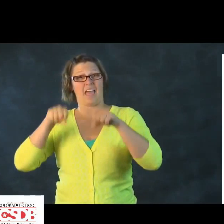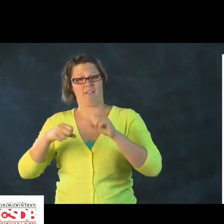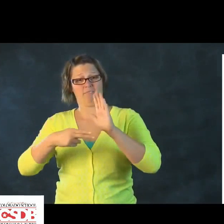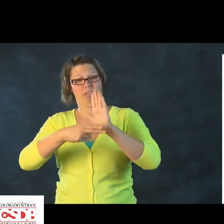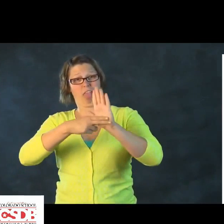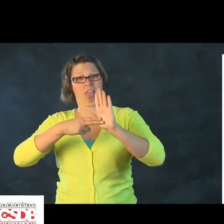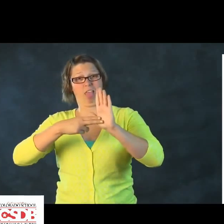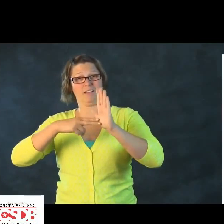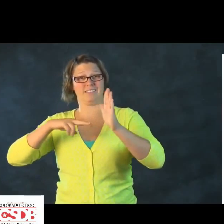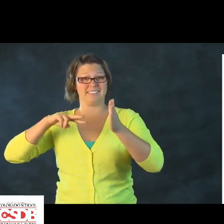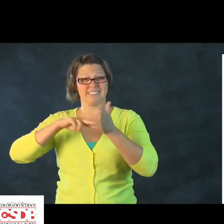be expressed through language.